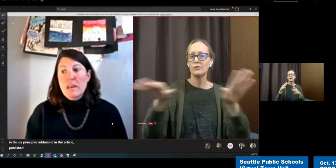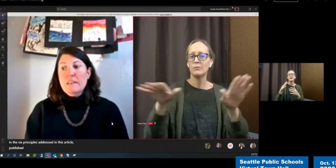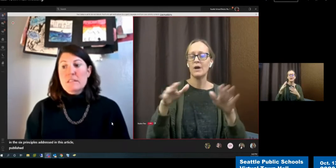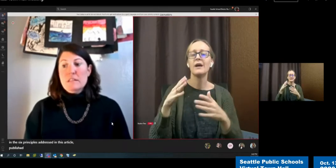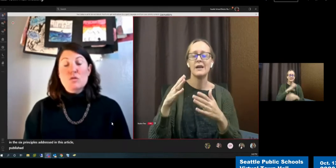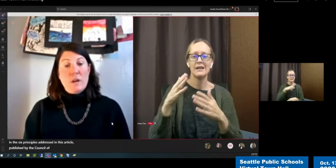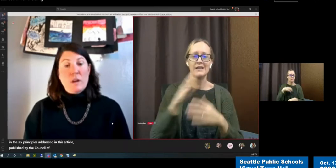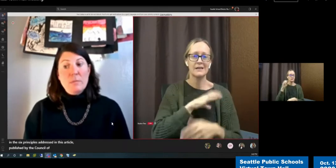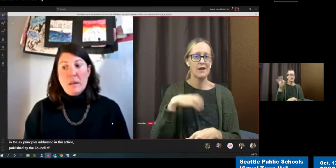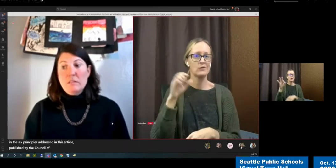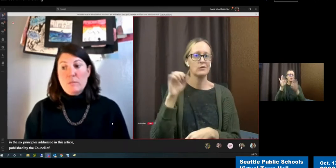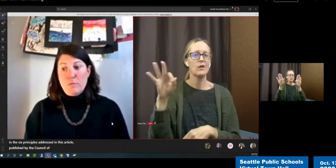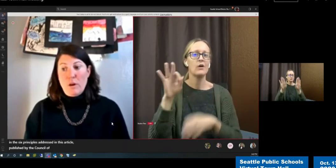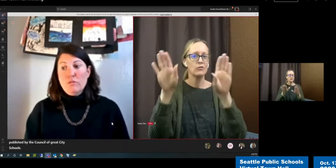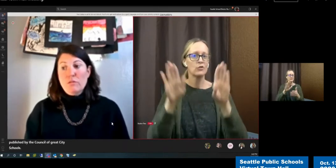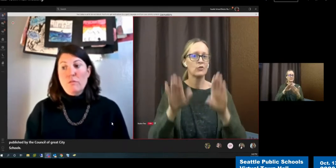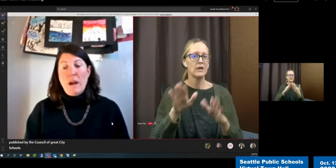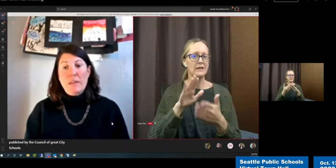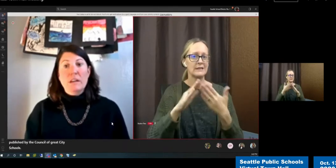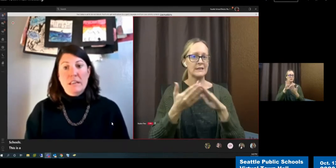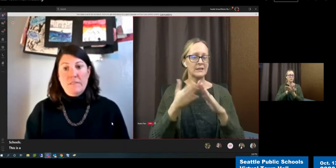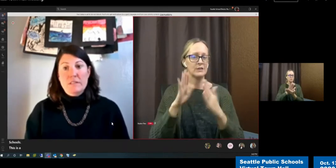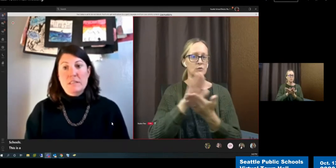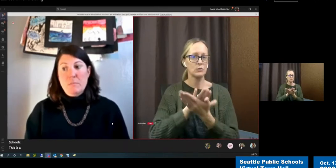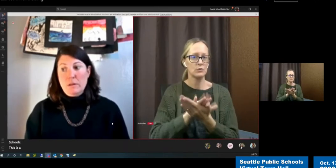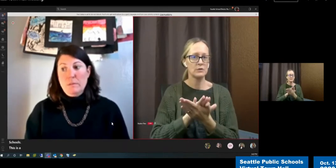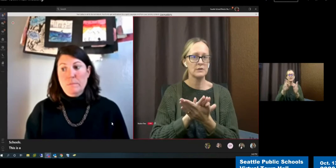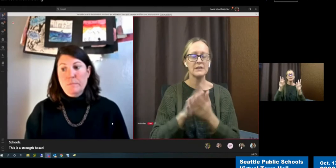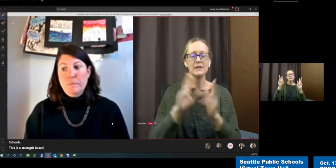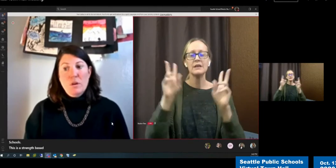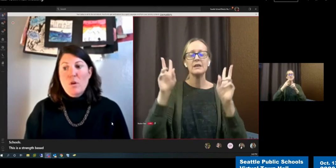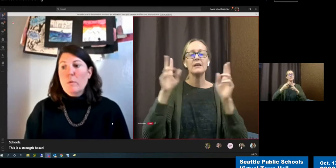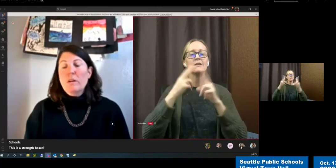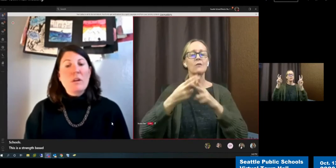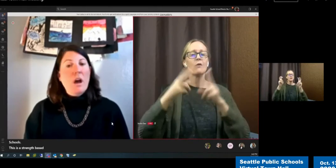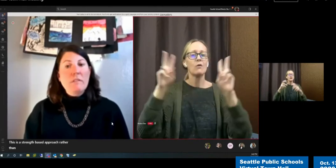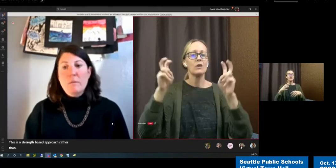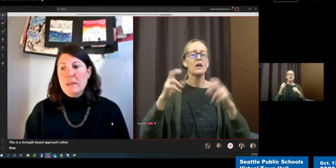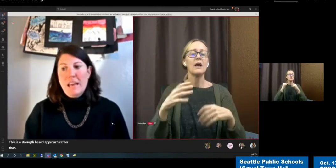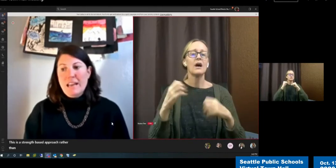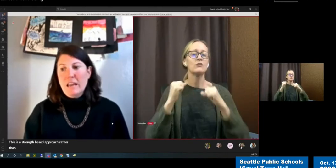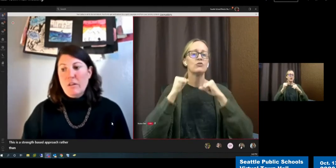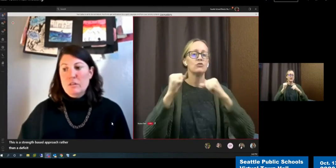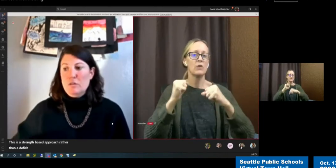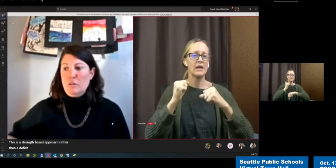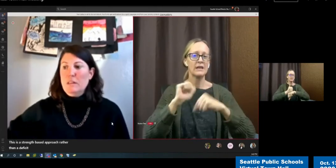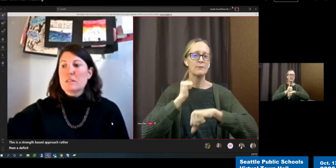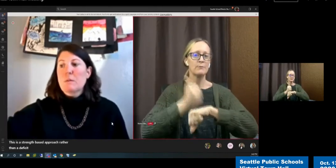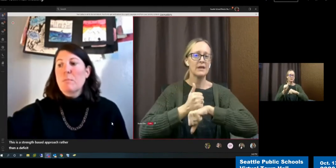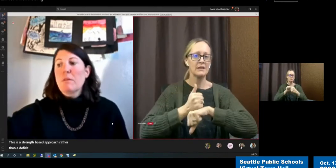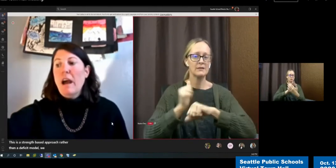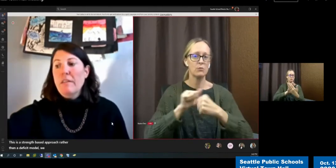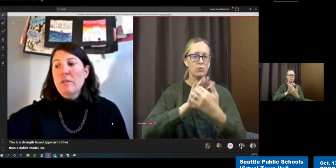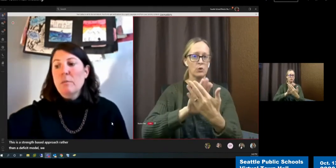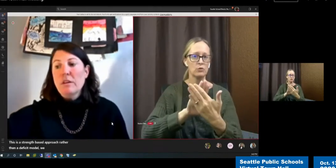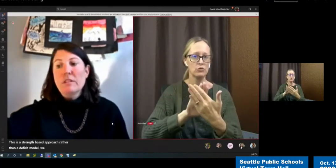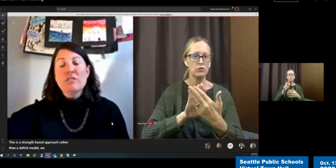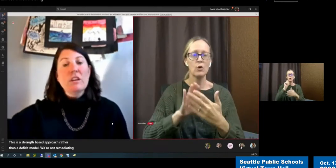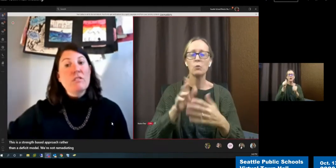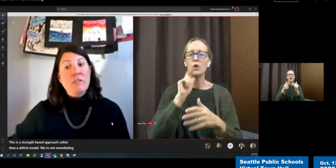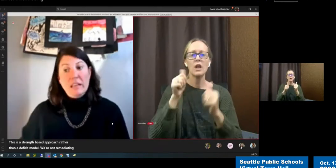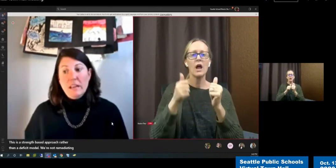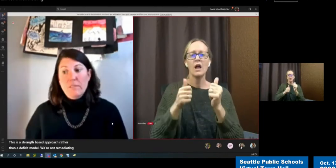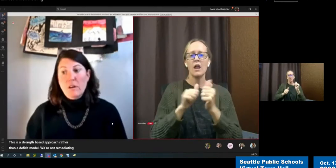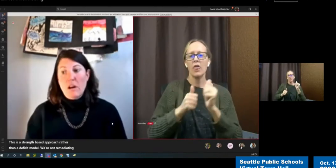This is a strength-based approach rather than a deficit model. We are not remediating our students, but rather we are